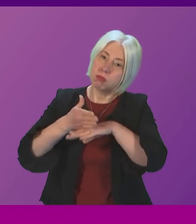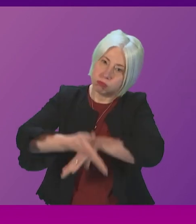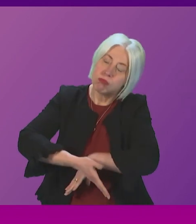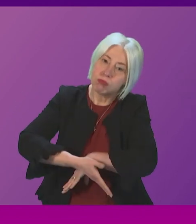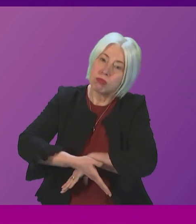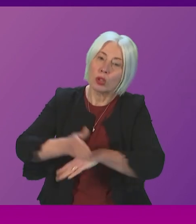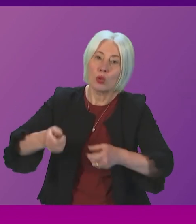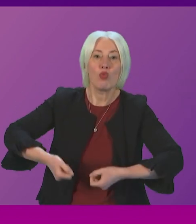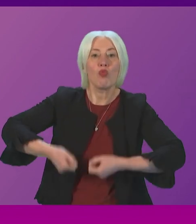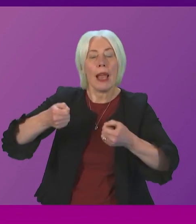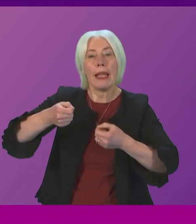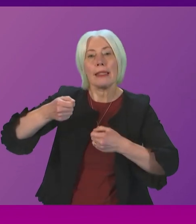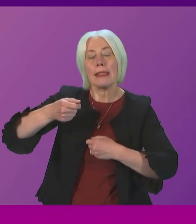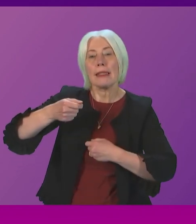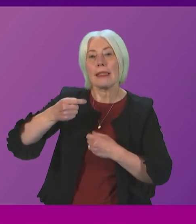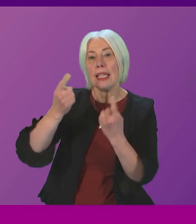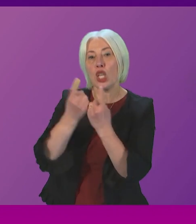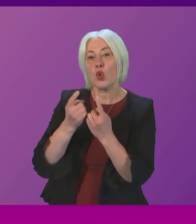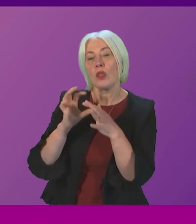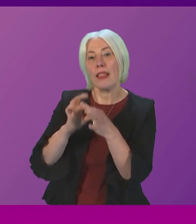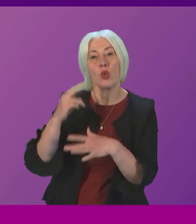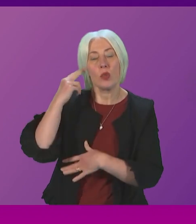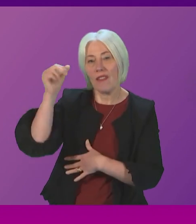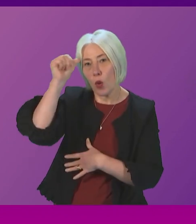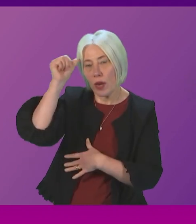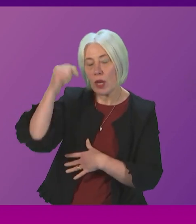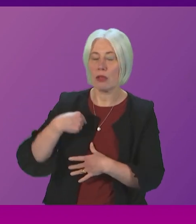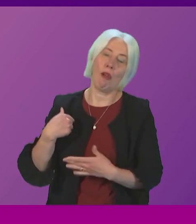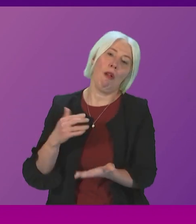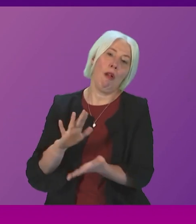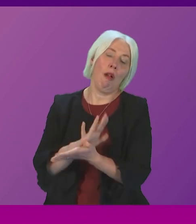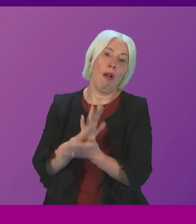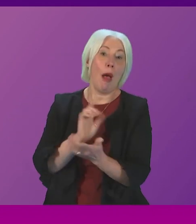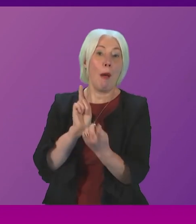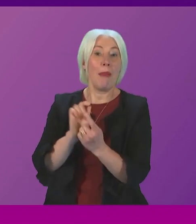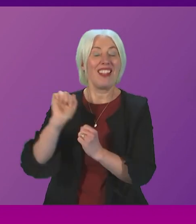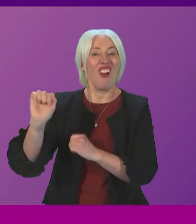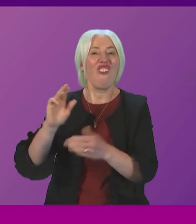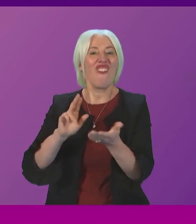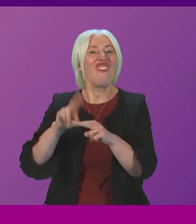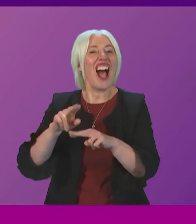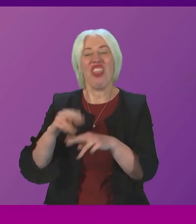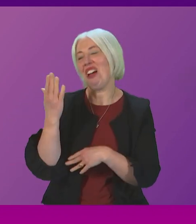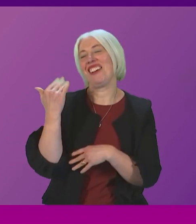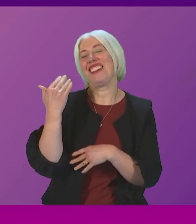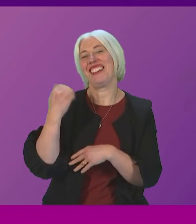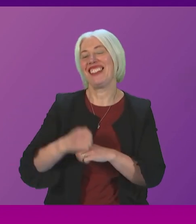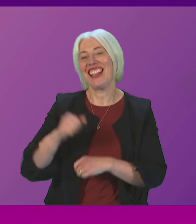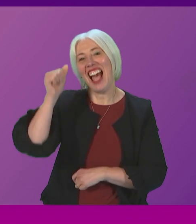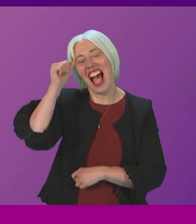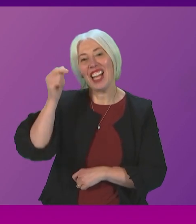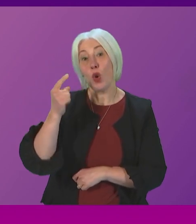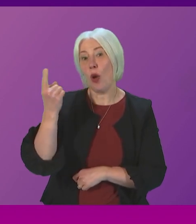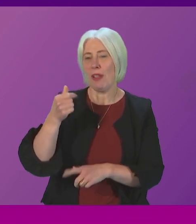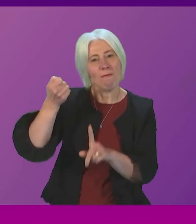raising the issues around deaf awareness I had the great pleasure of meeting her father a number of weeks ago who I know has also